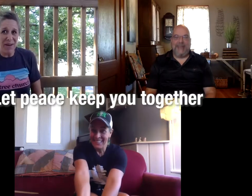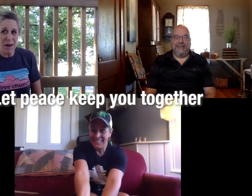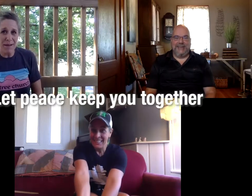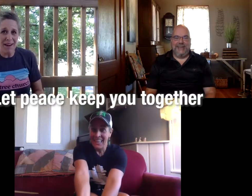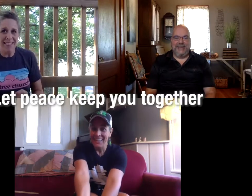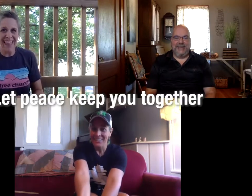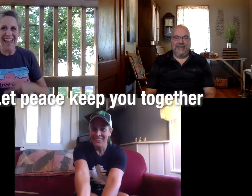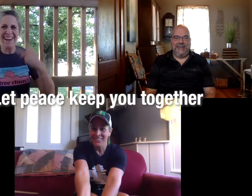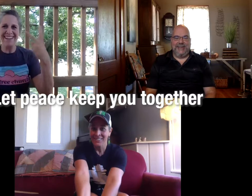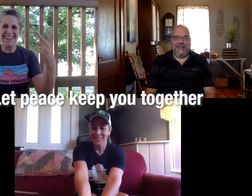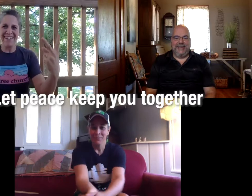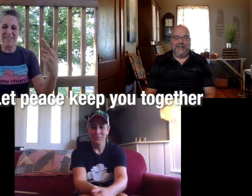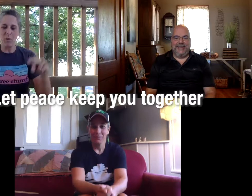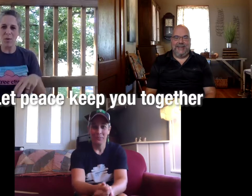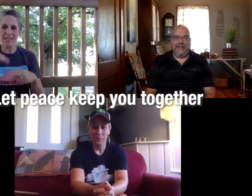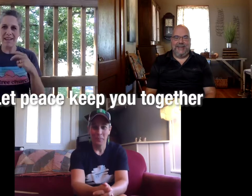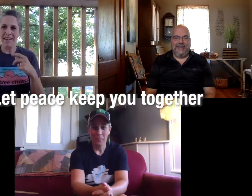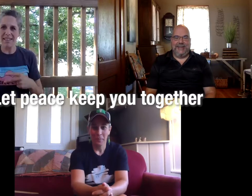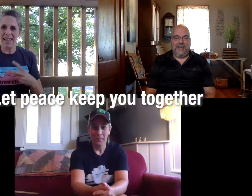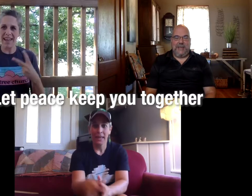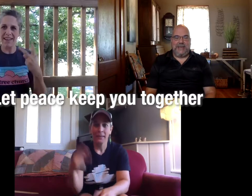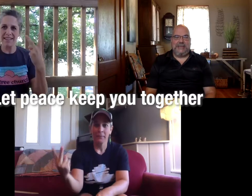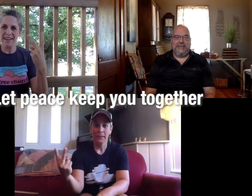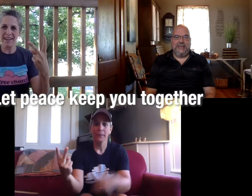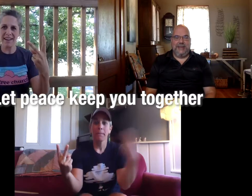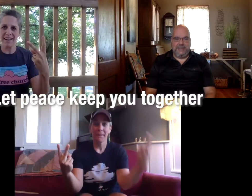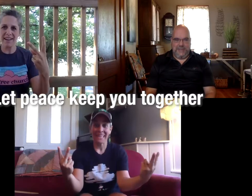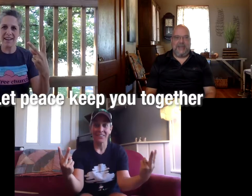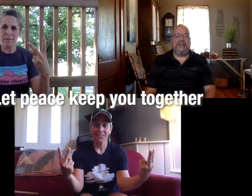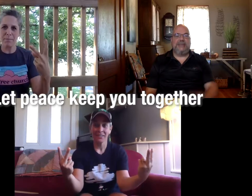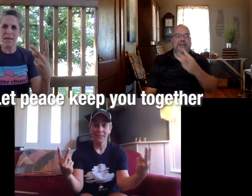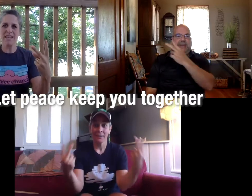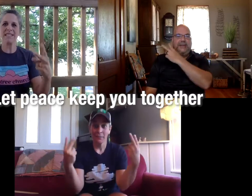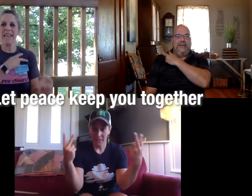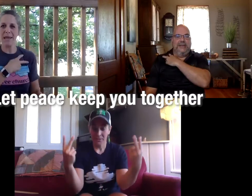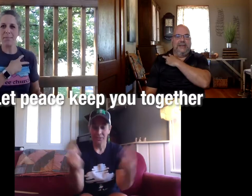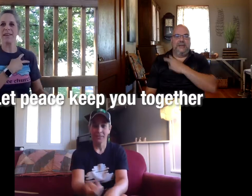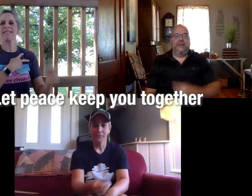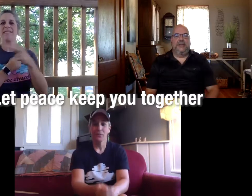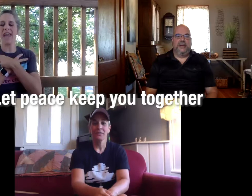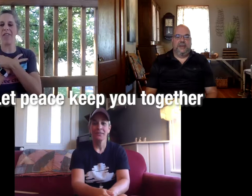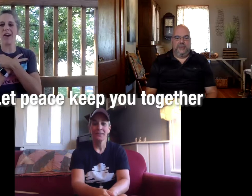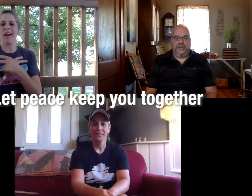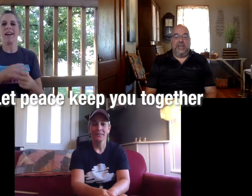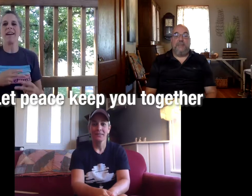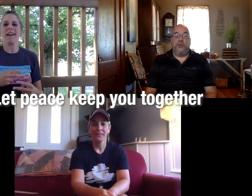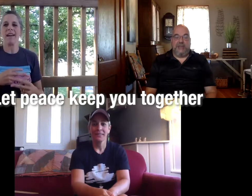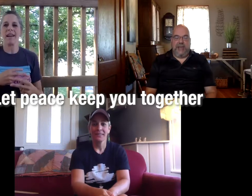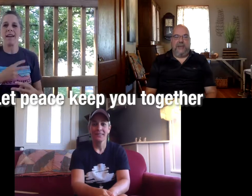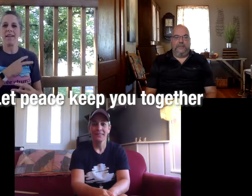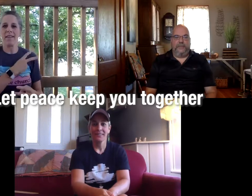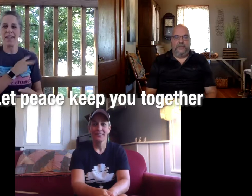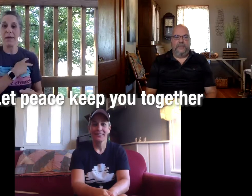let let let what was it let peace keep us together keep